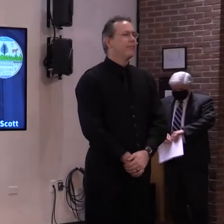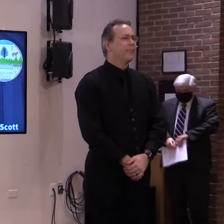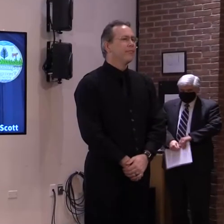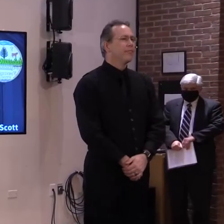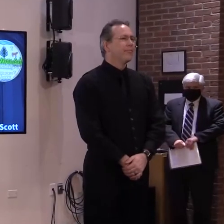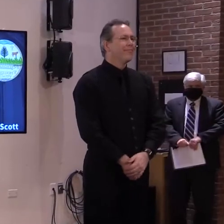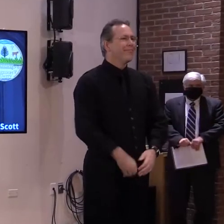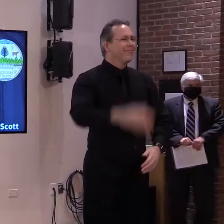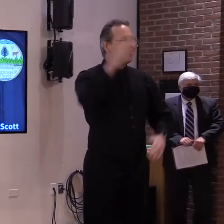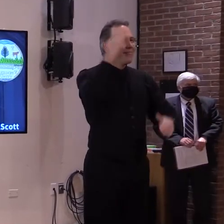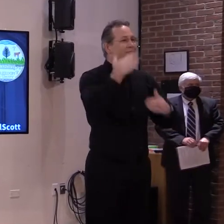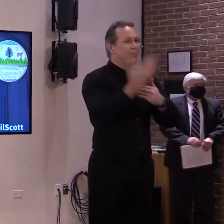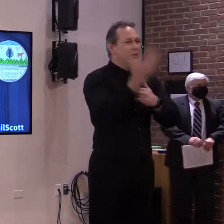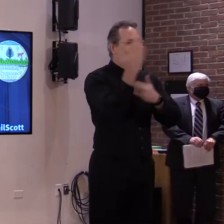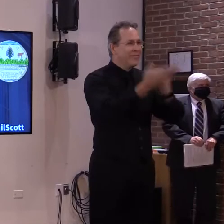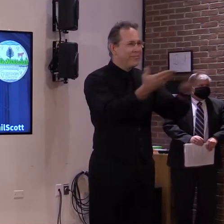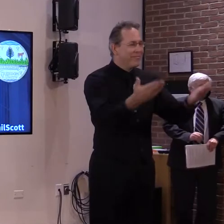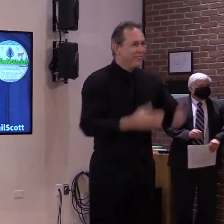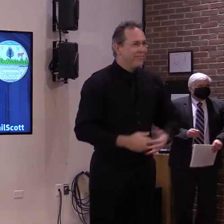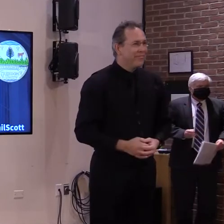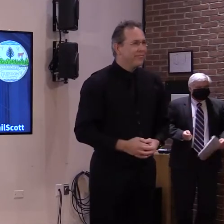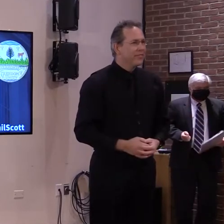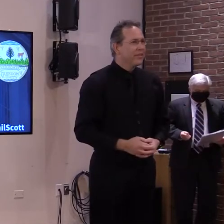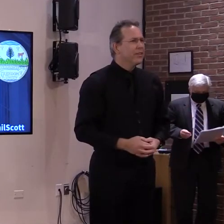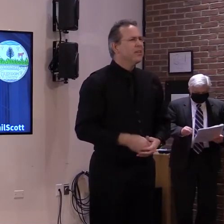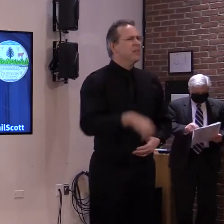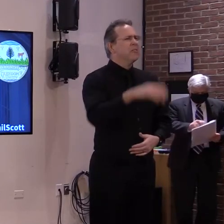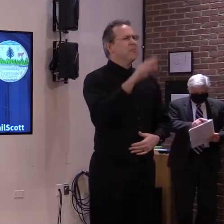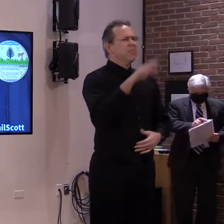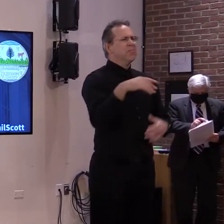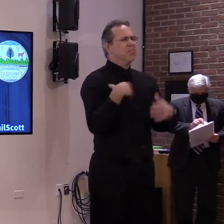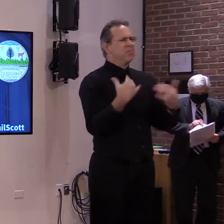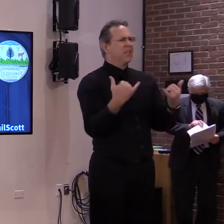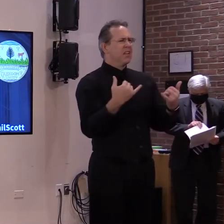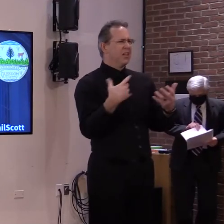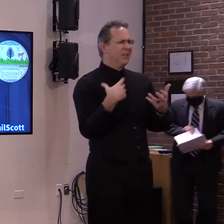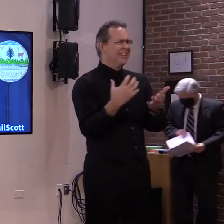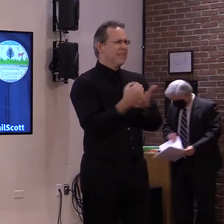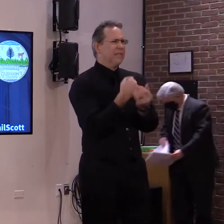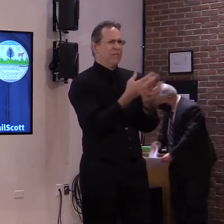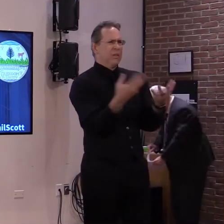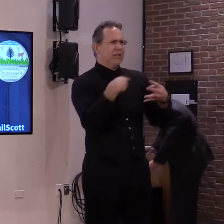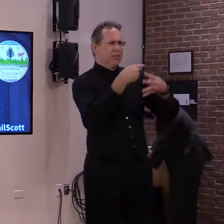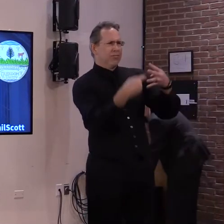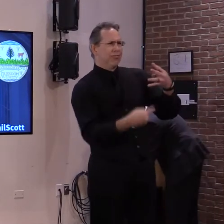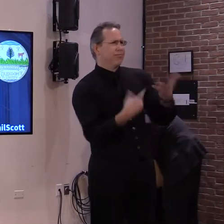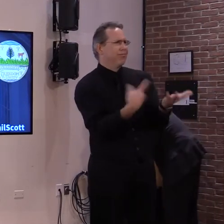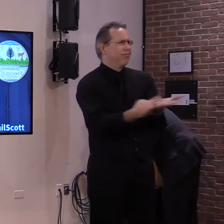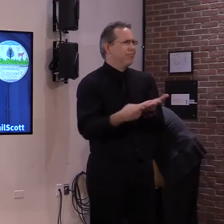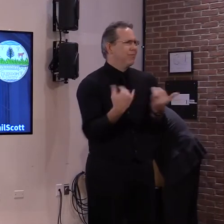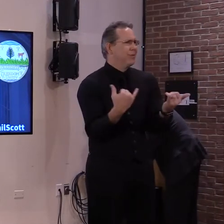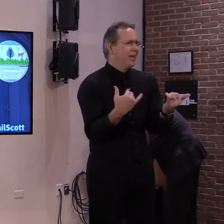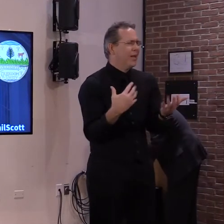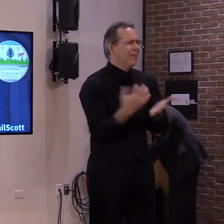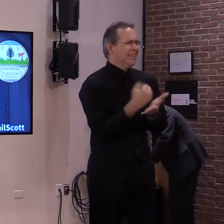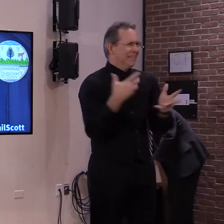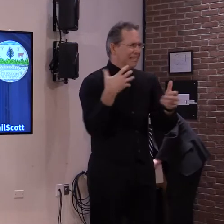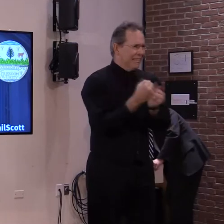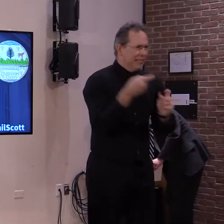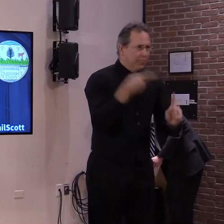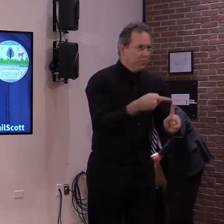Good morning everyone. We have several things to cover today so I'll get right to it.